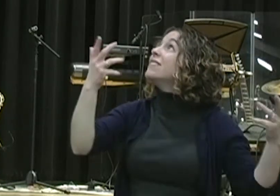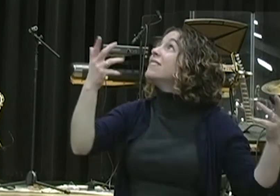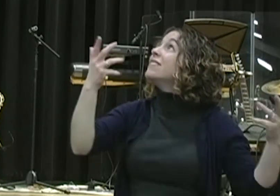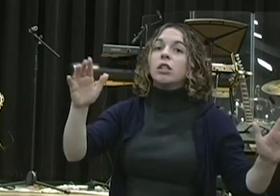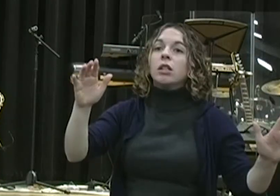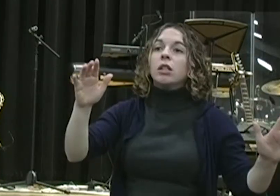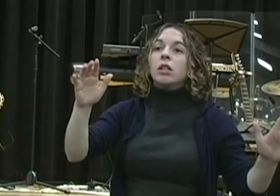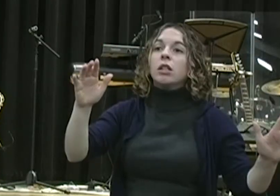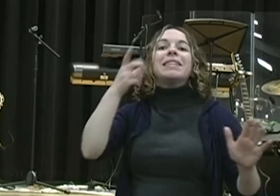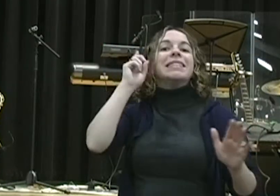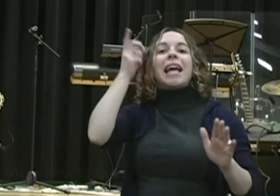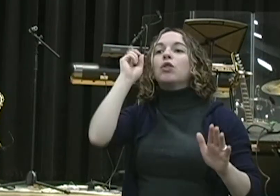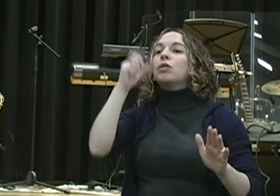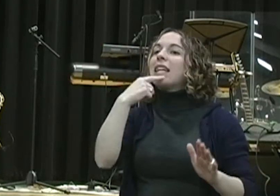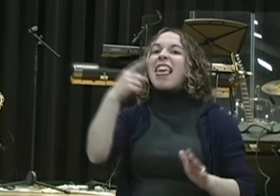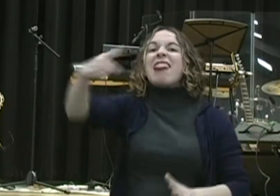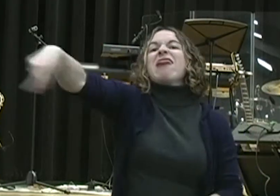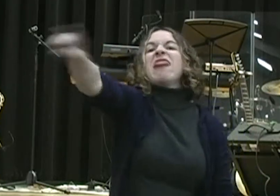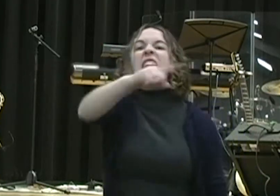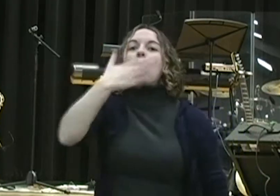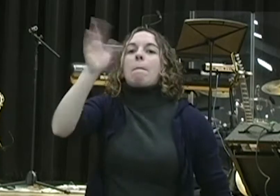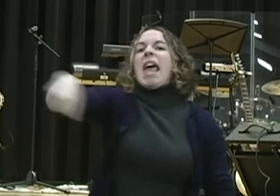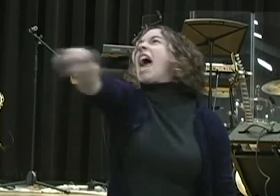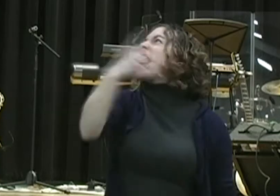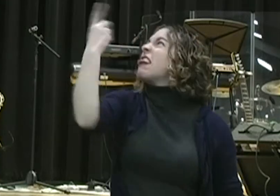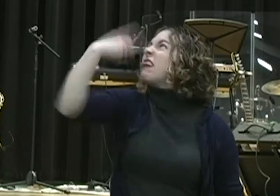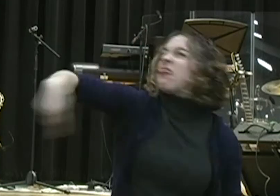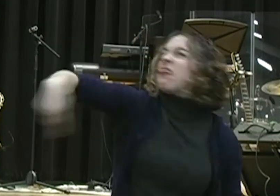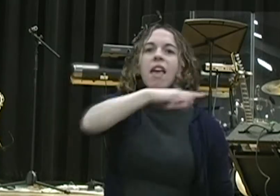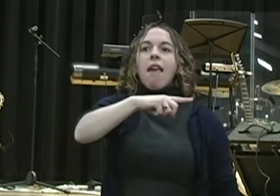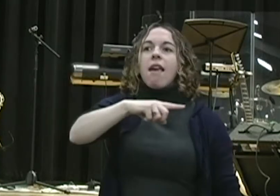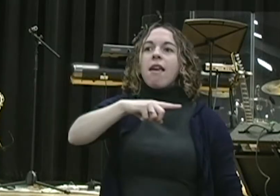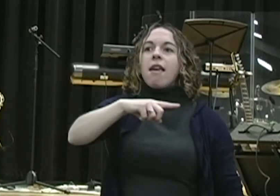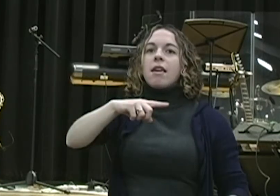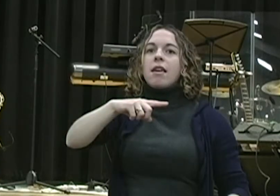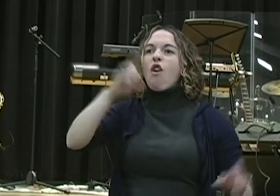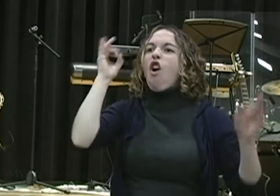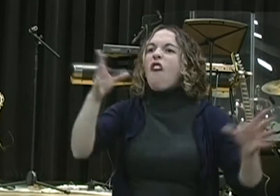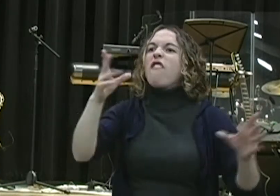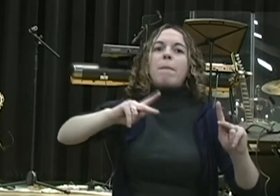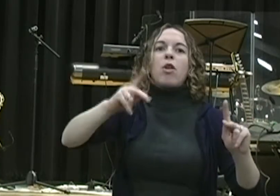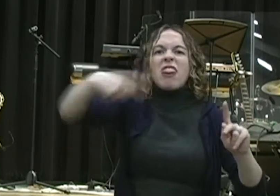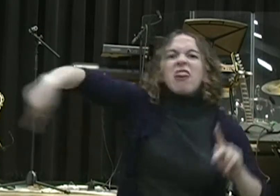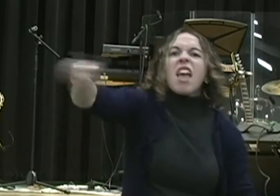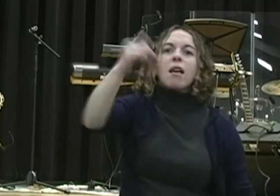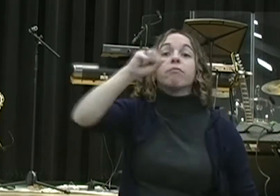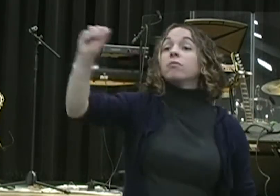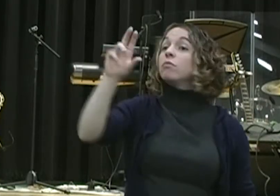they were idolaters, and they were bad. He confessed it like, Lord, we've done it. Daniel was willing to take, just like Jesus